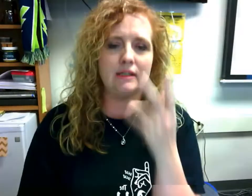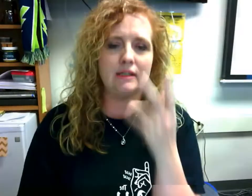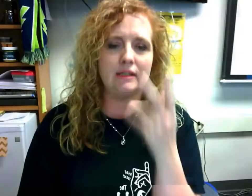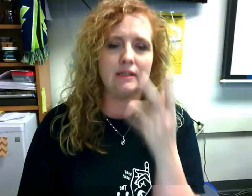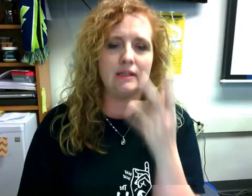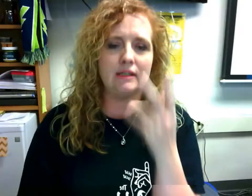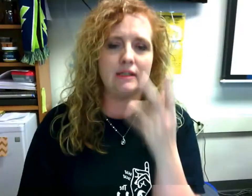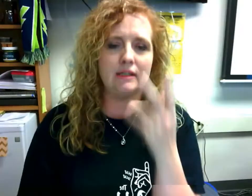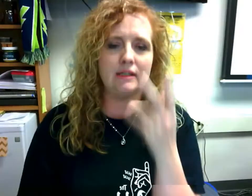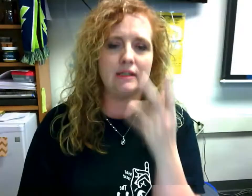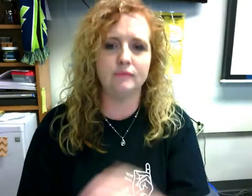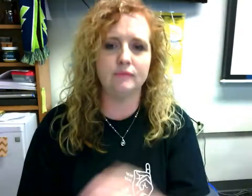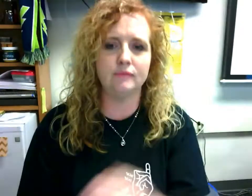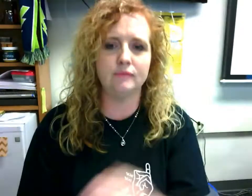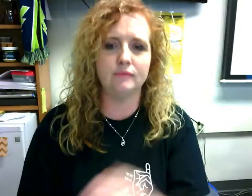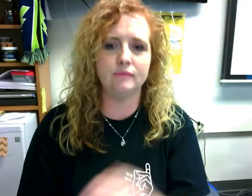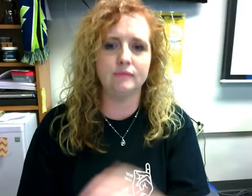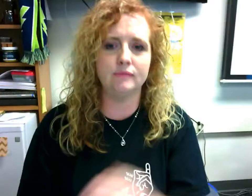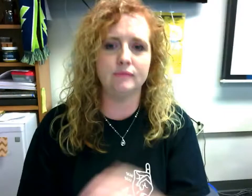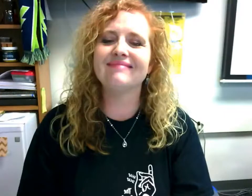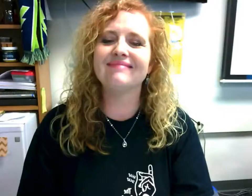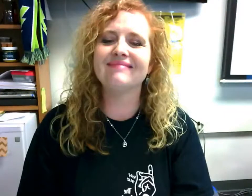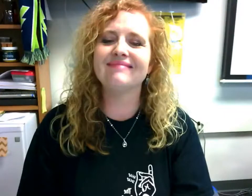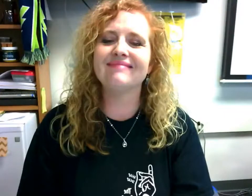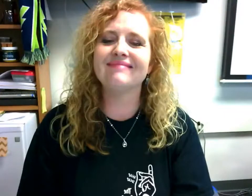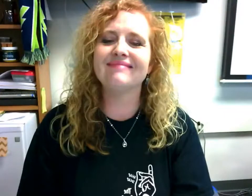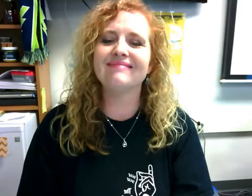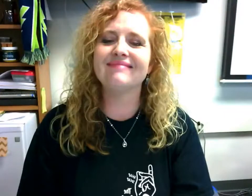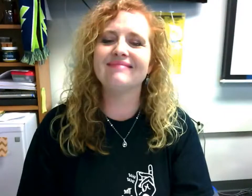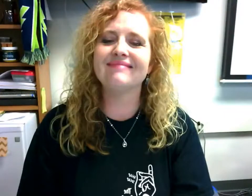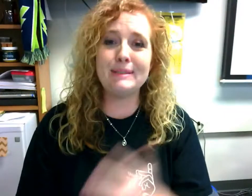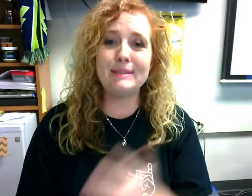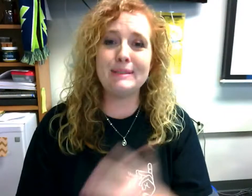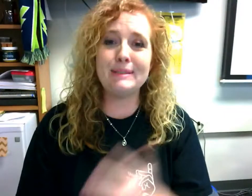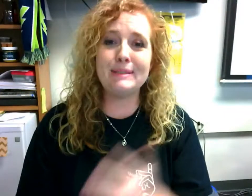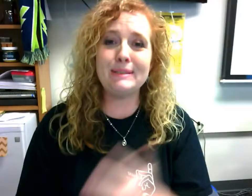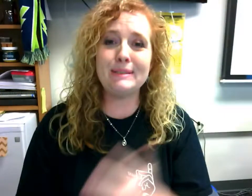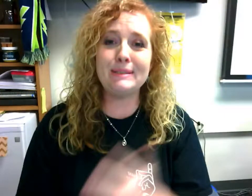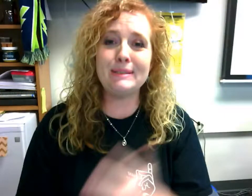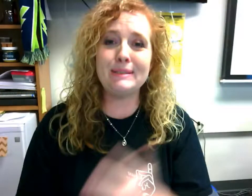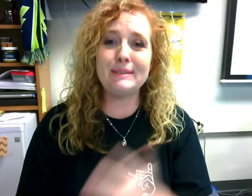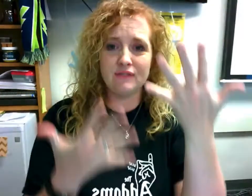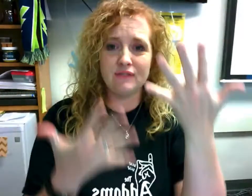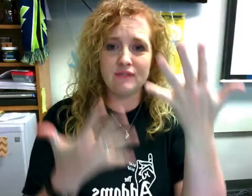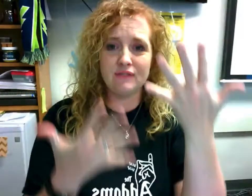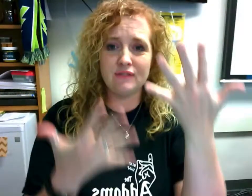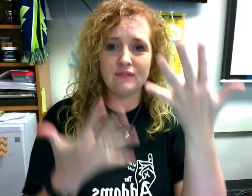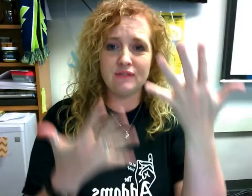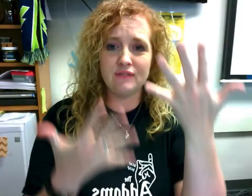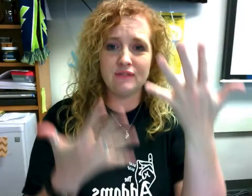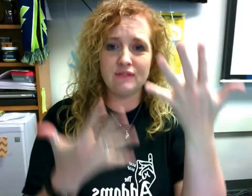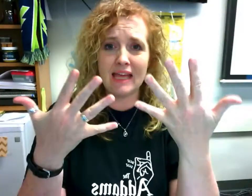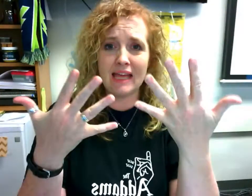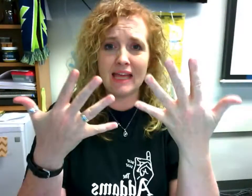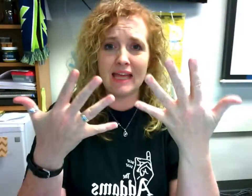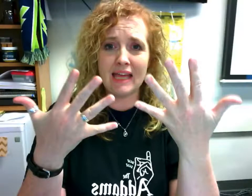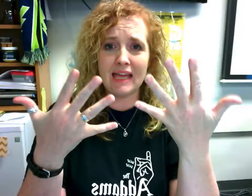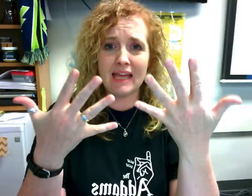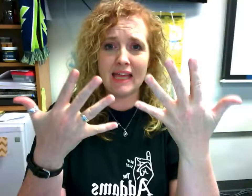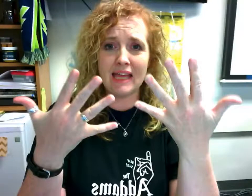ticked off next is mean it's fives to s's you start here five and then as you're